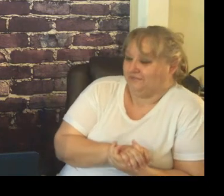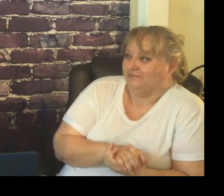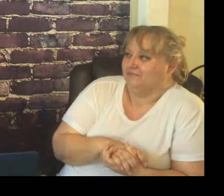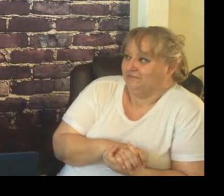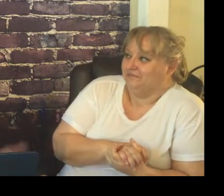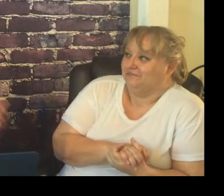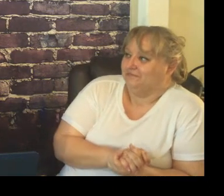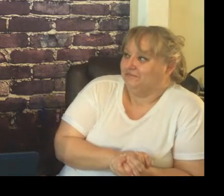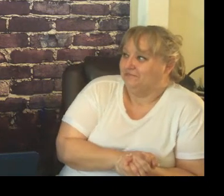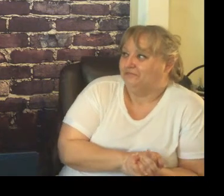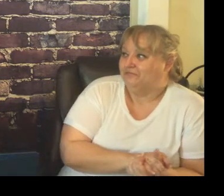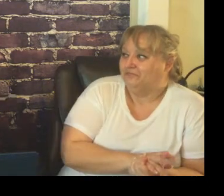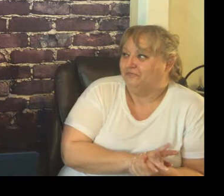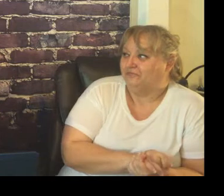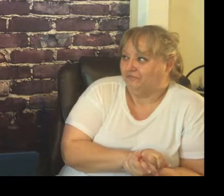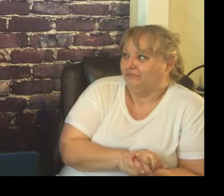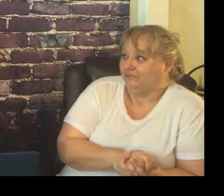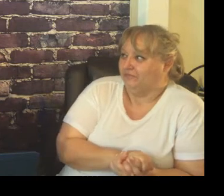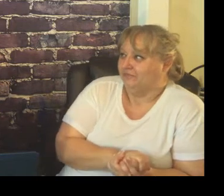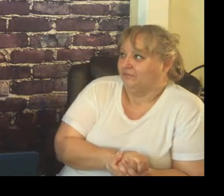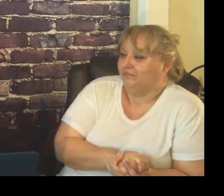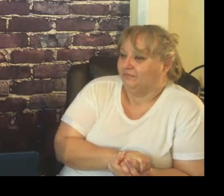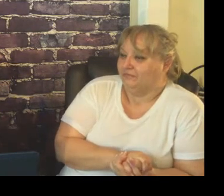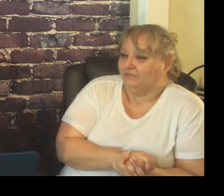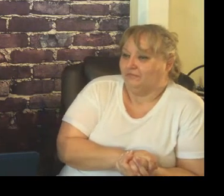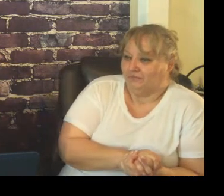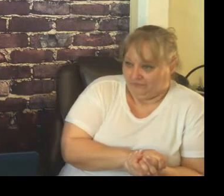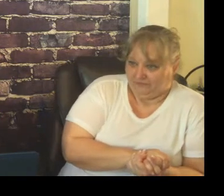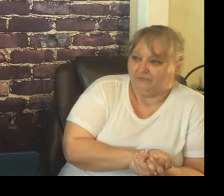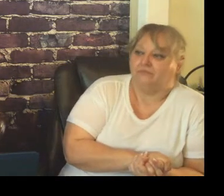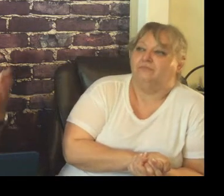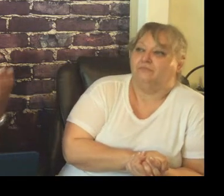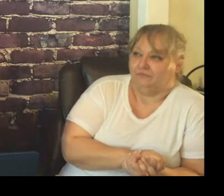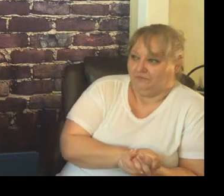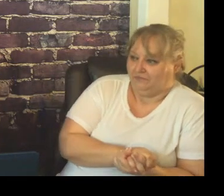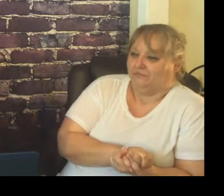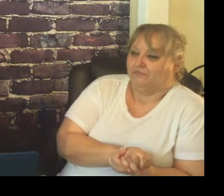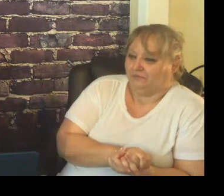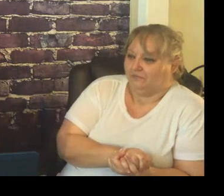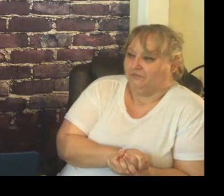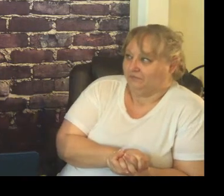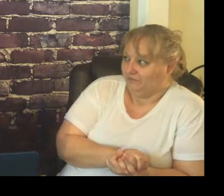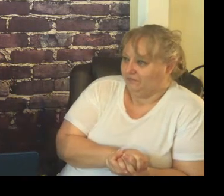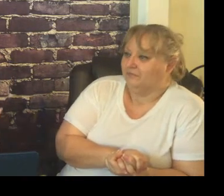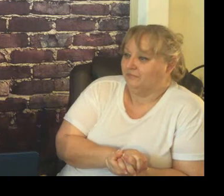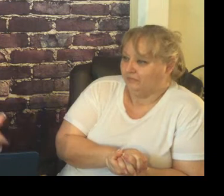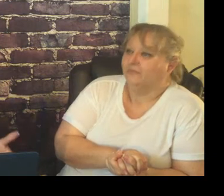to do that because they're going to feel like we're going to miss something exciting we're going to miss something fun we're going to miss something that we might not have known